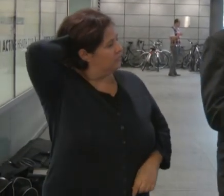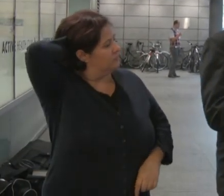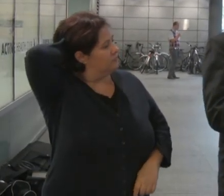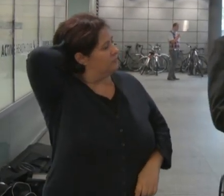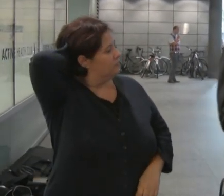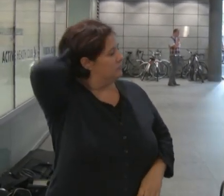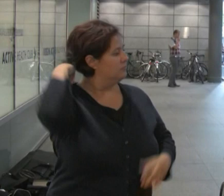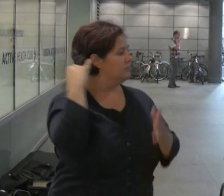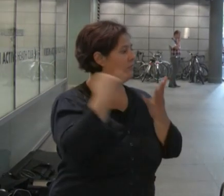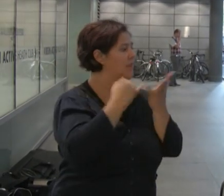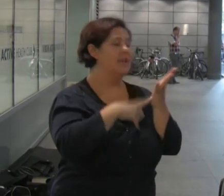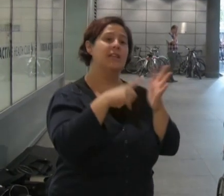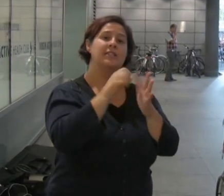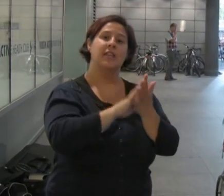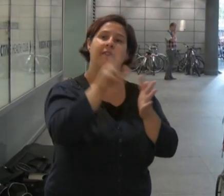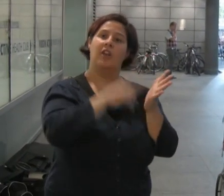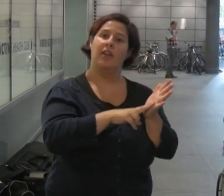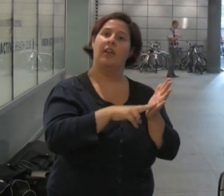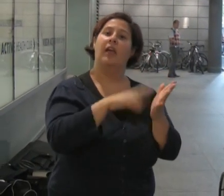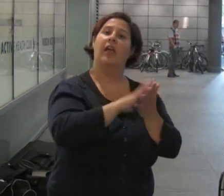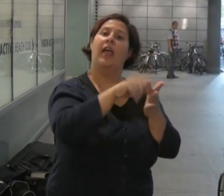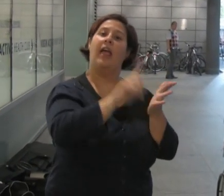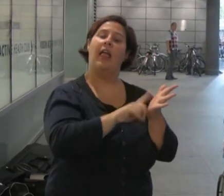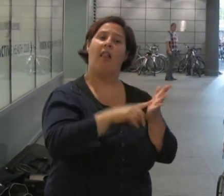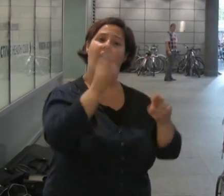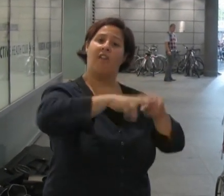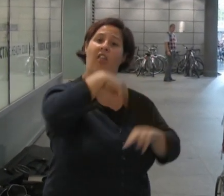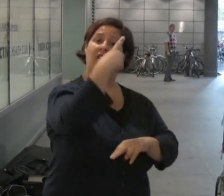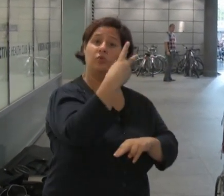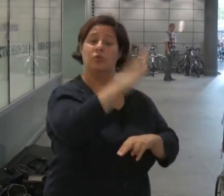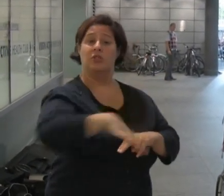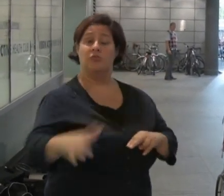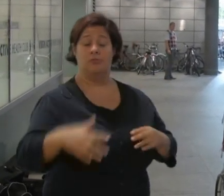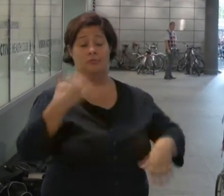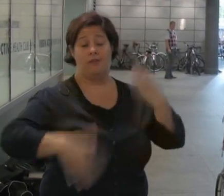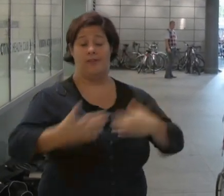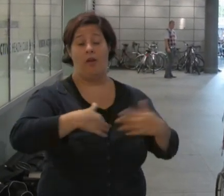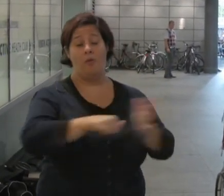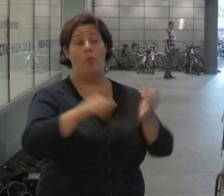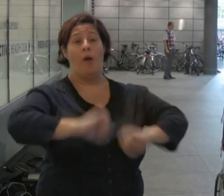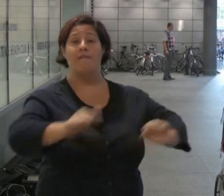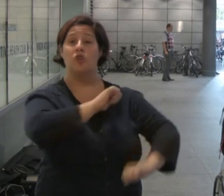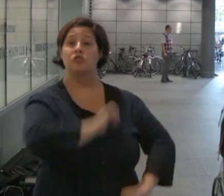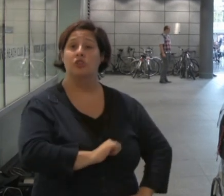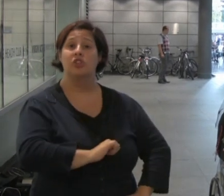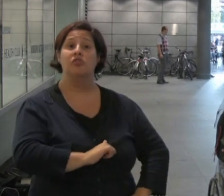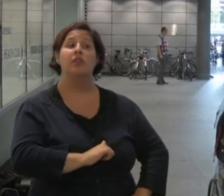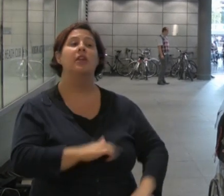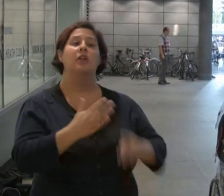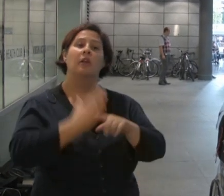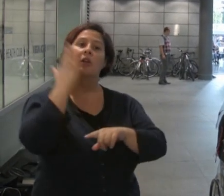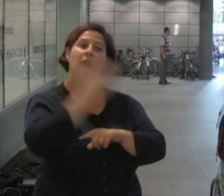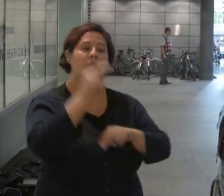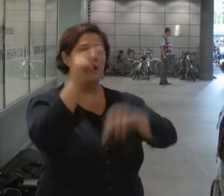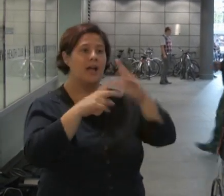Stephen Hill, a dad of two, suffered from heart problems for about two years and was awaiting major heart surgery. He was given a ten minute examination